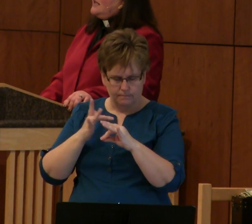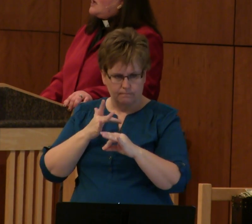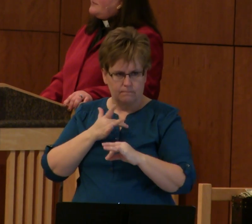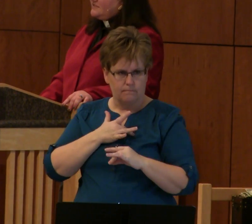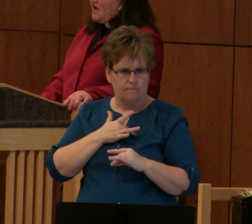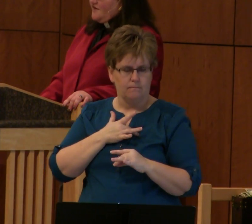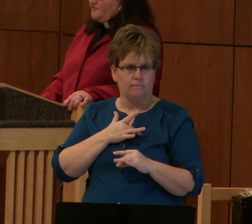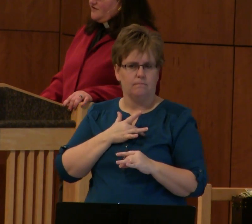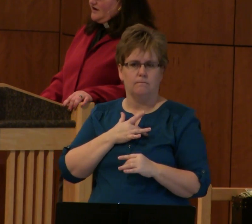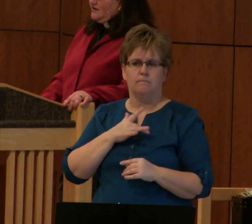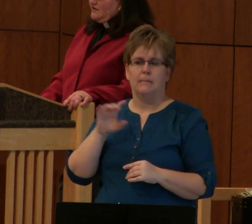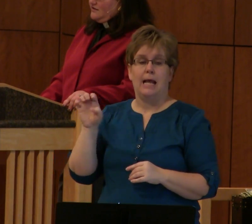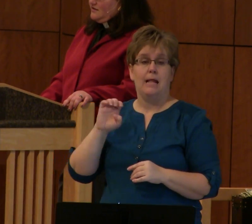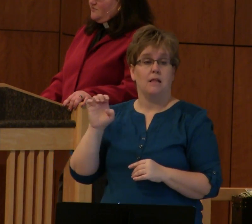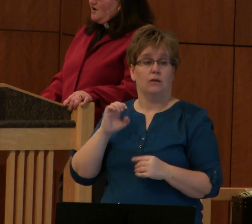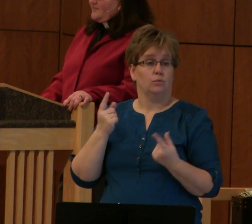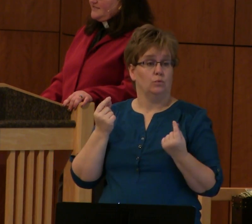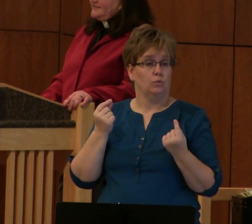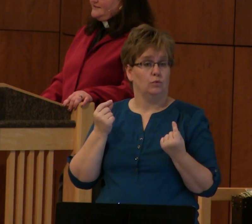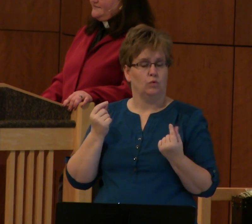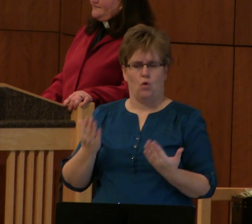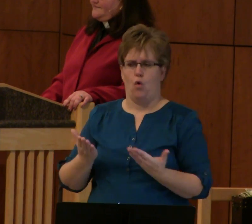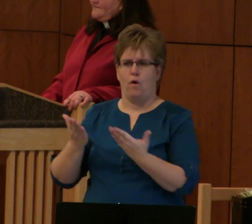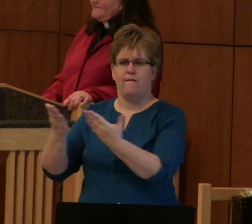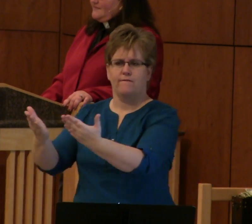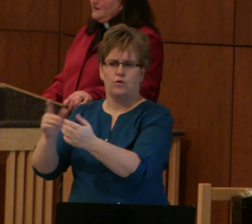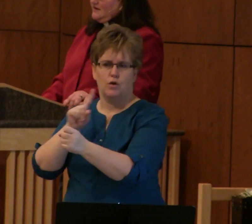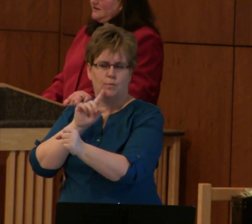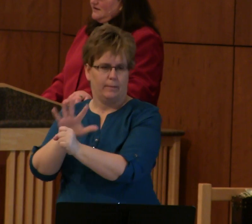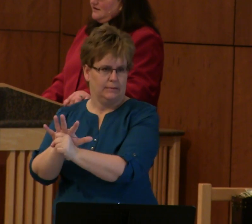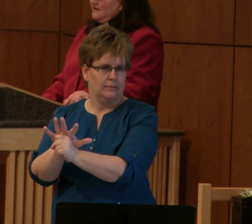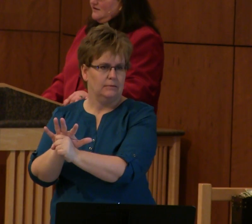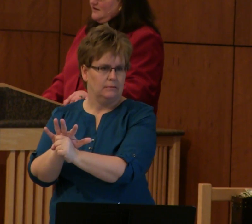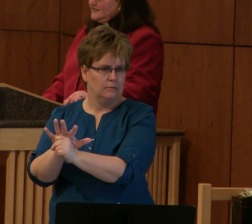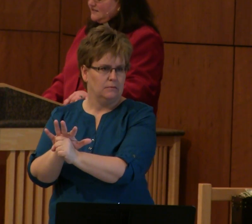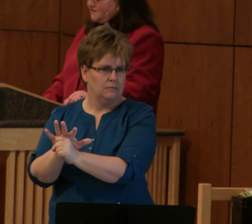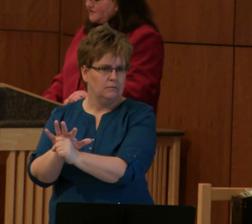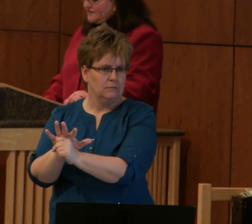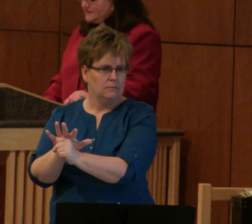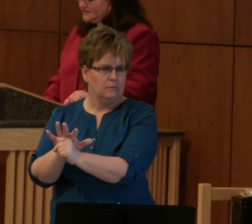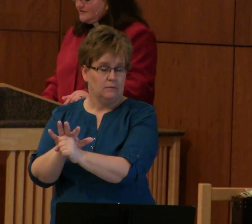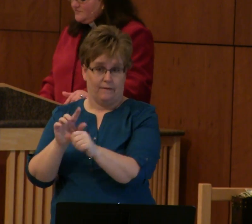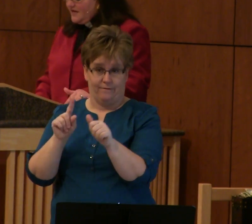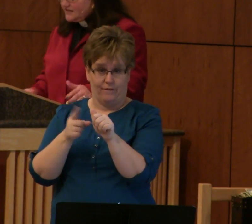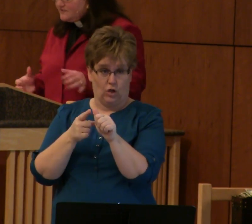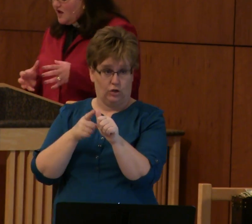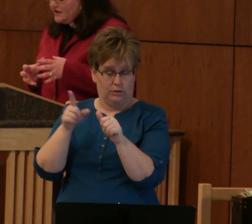he comes offering a promise. It says,